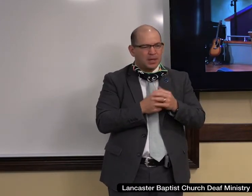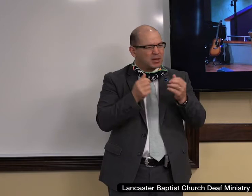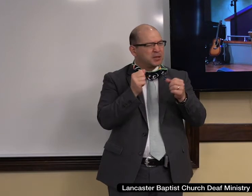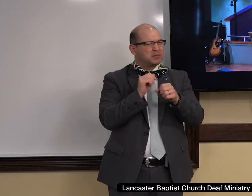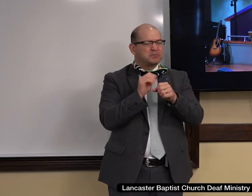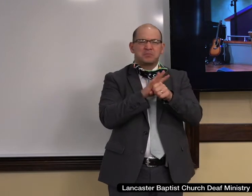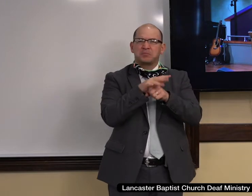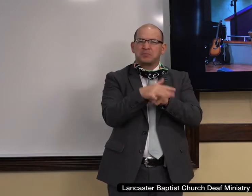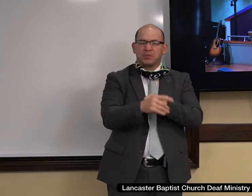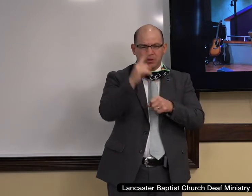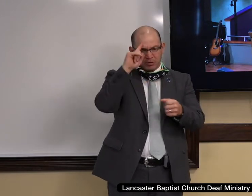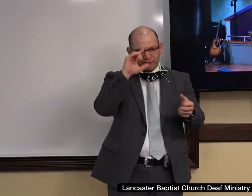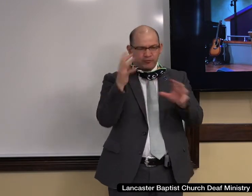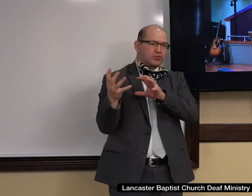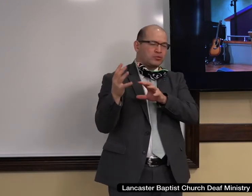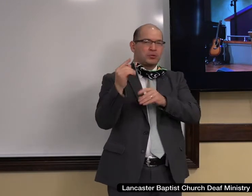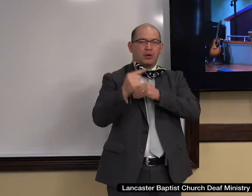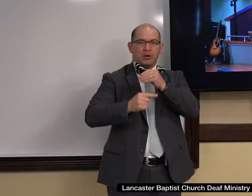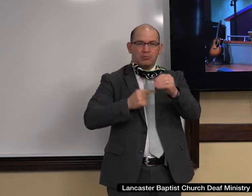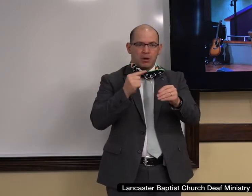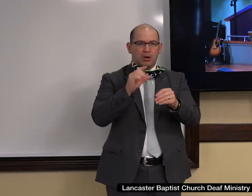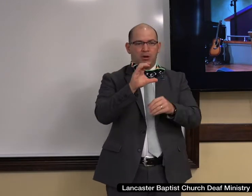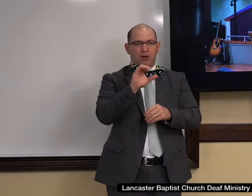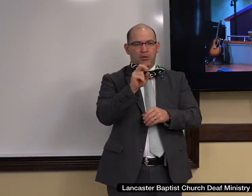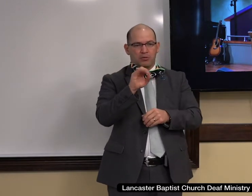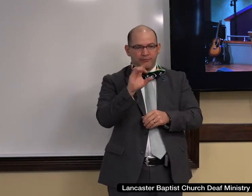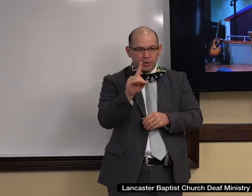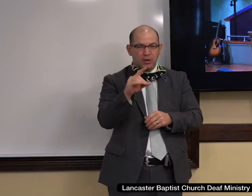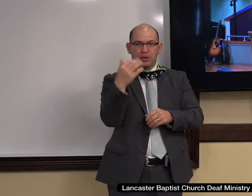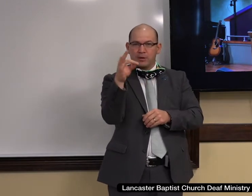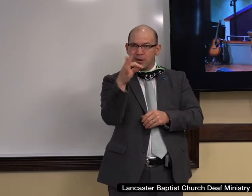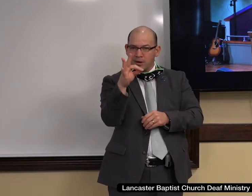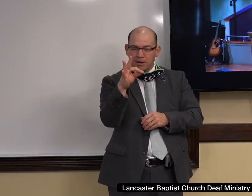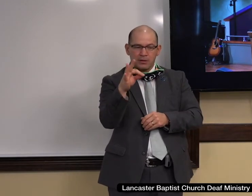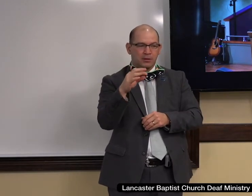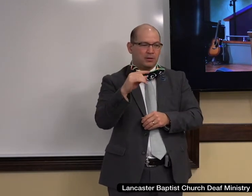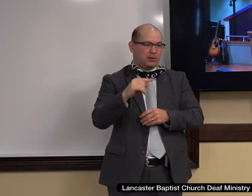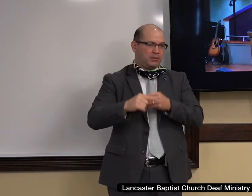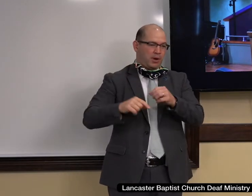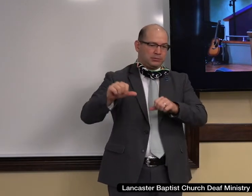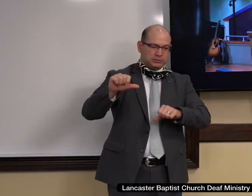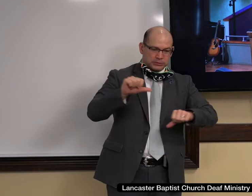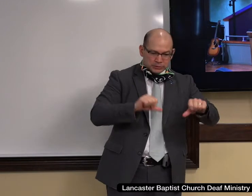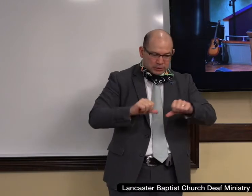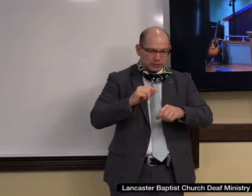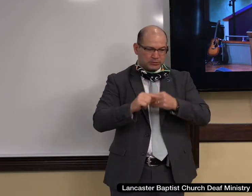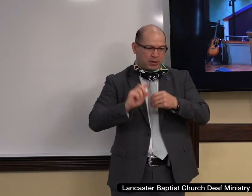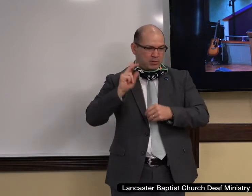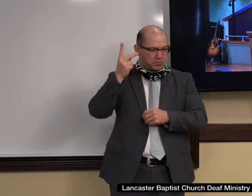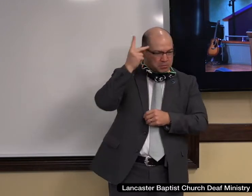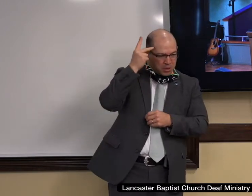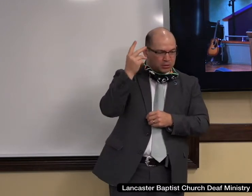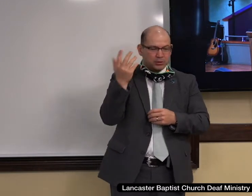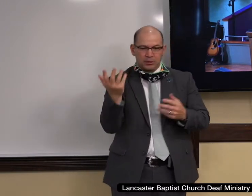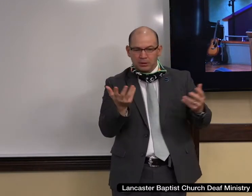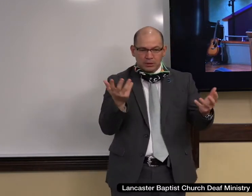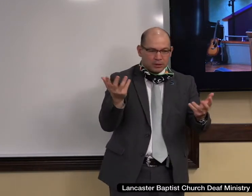There's confusion about the science. There's confusion about the political side of all of this and many questions that may not be